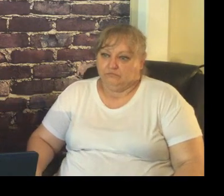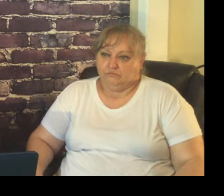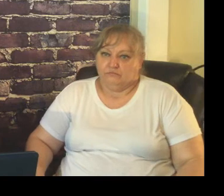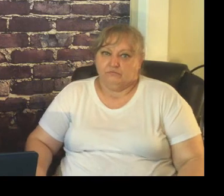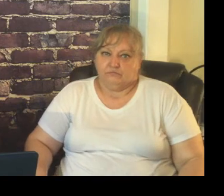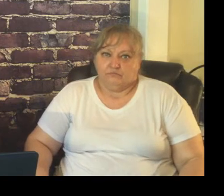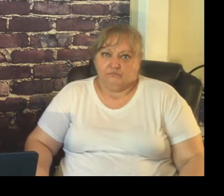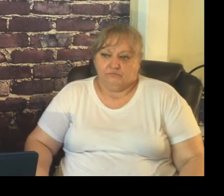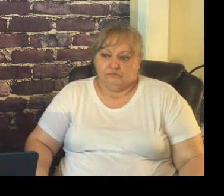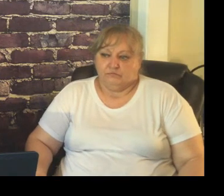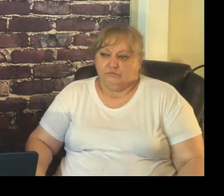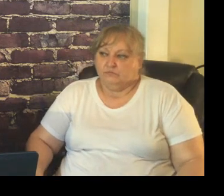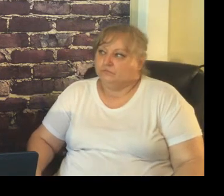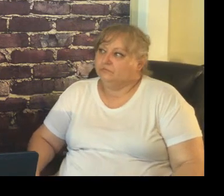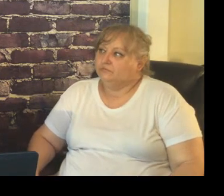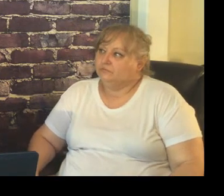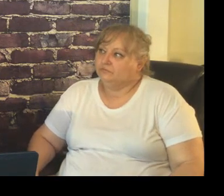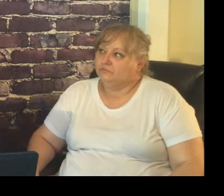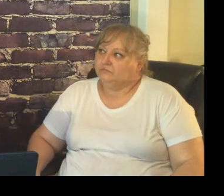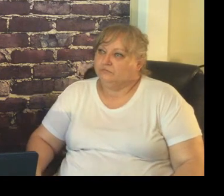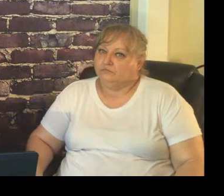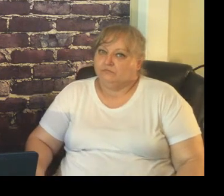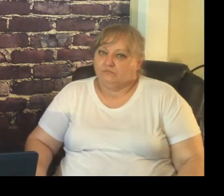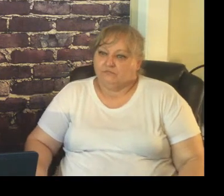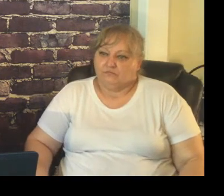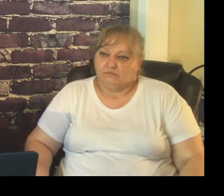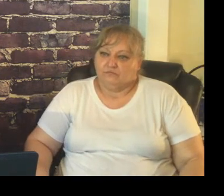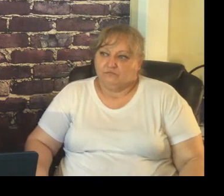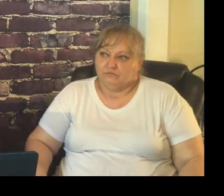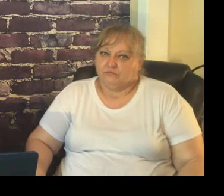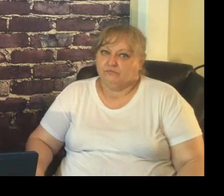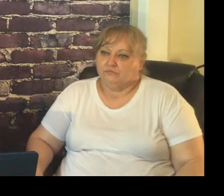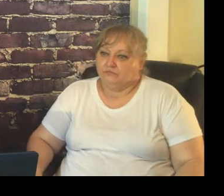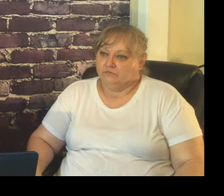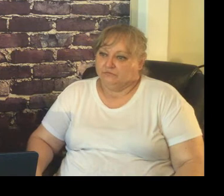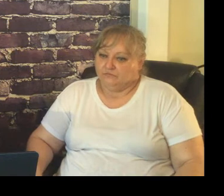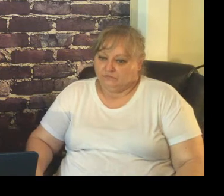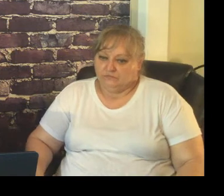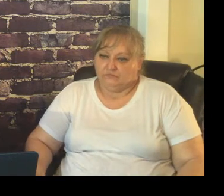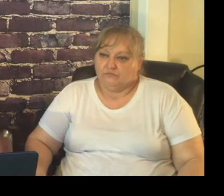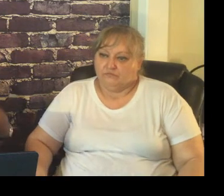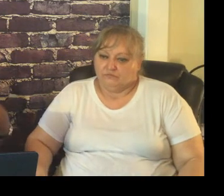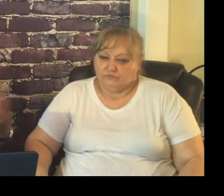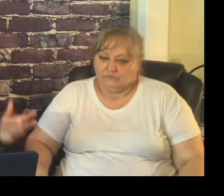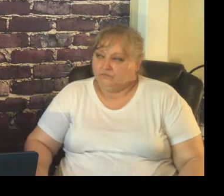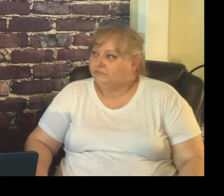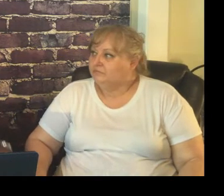to share if it fits with the moment I remember when I first started out when the gang stuff